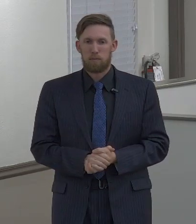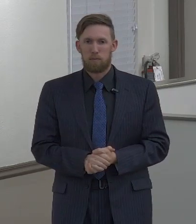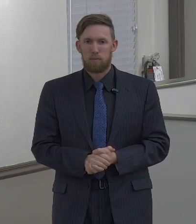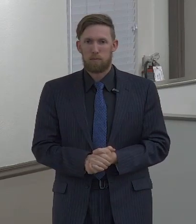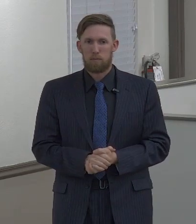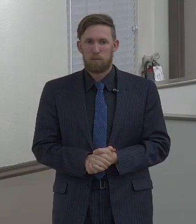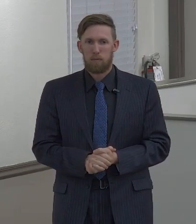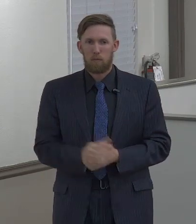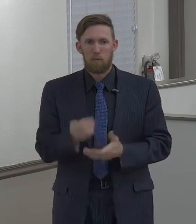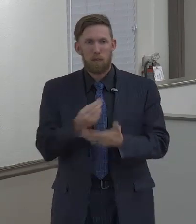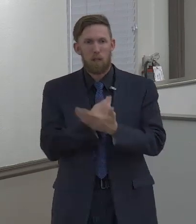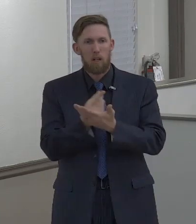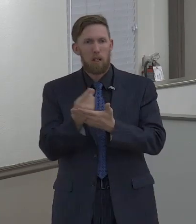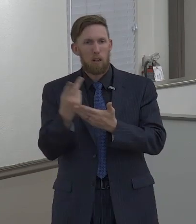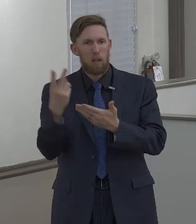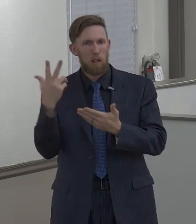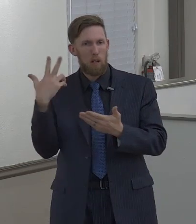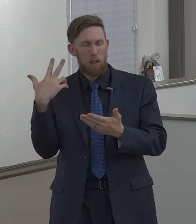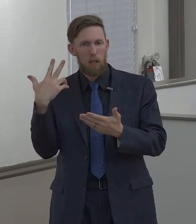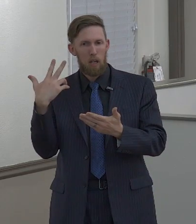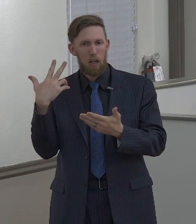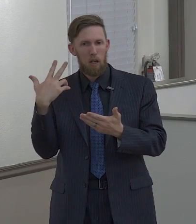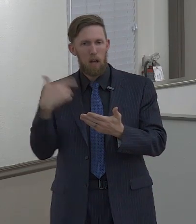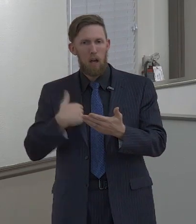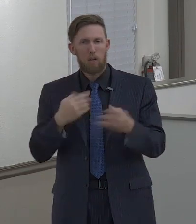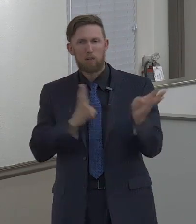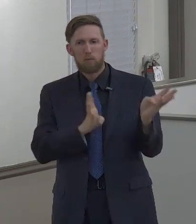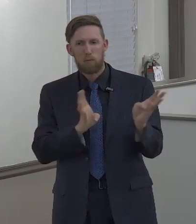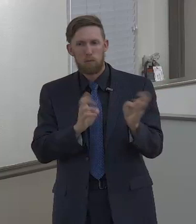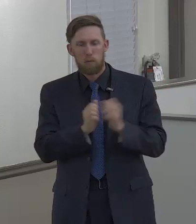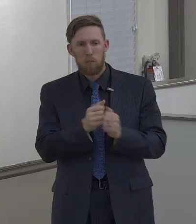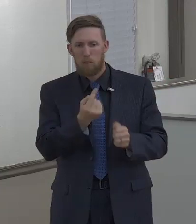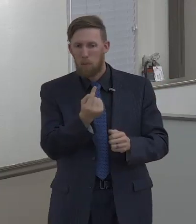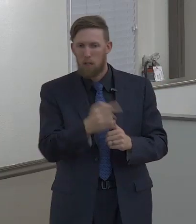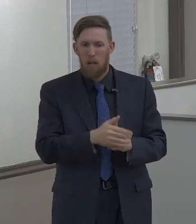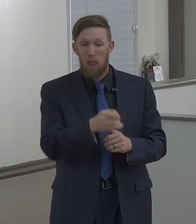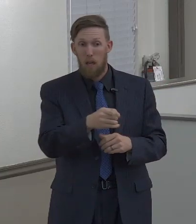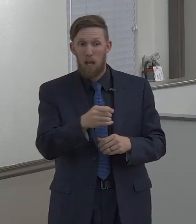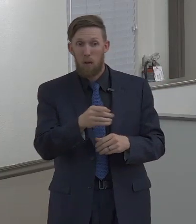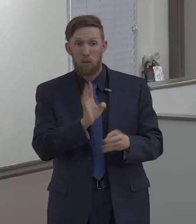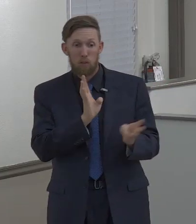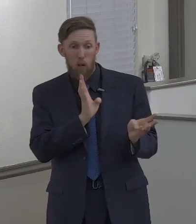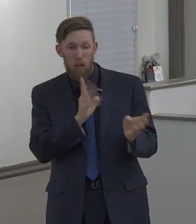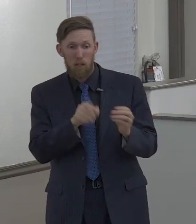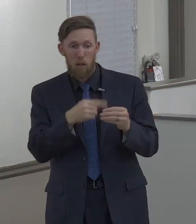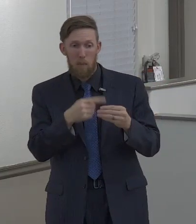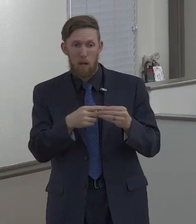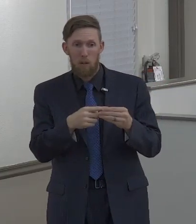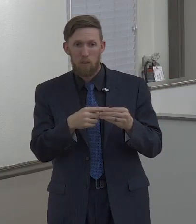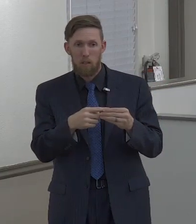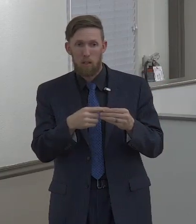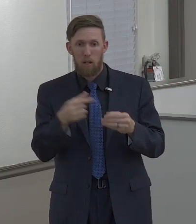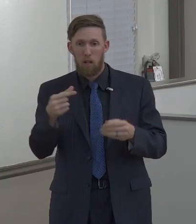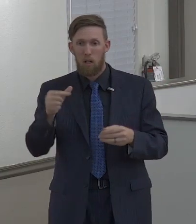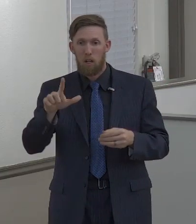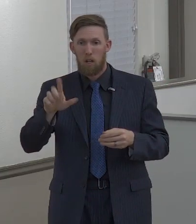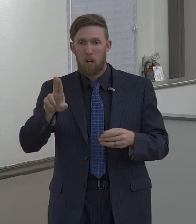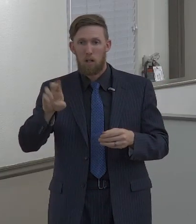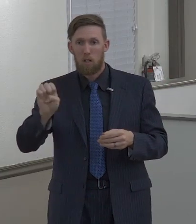talking about some glue that they had bought. And I